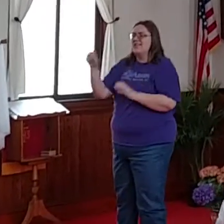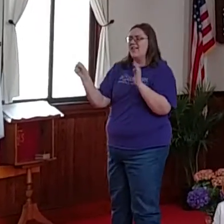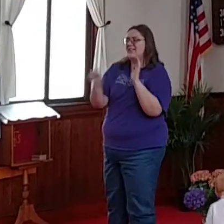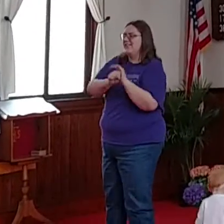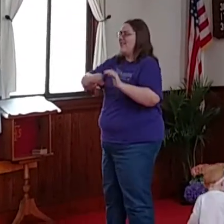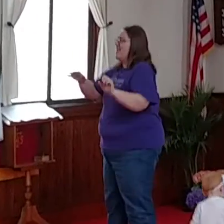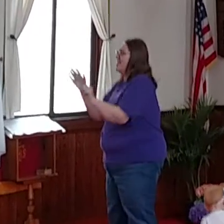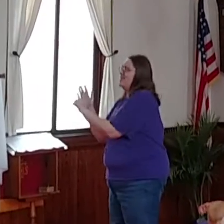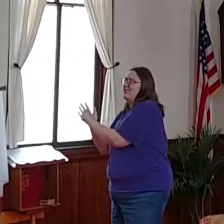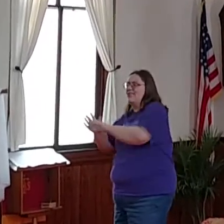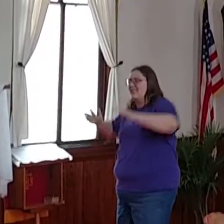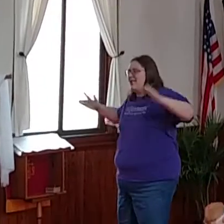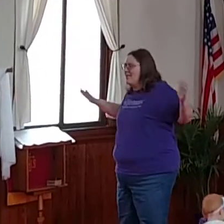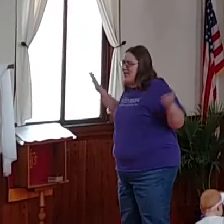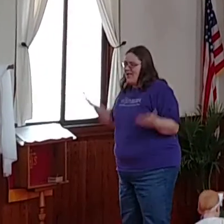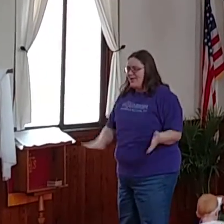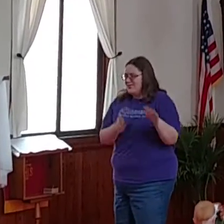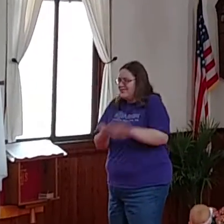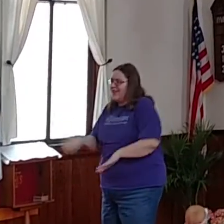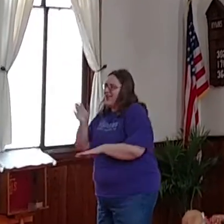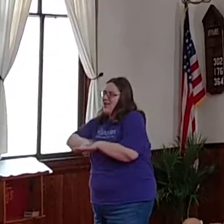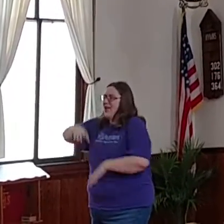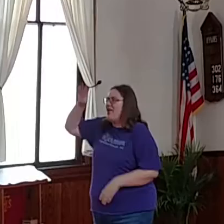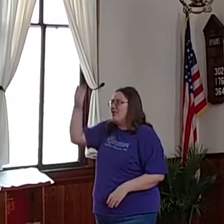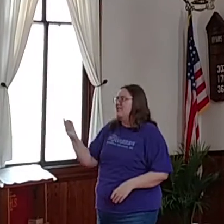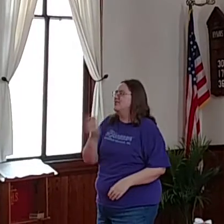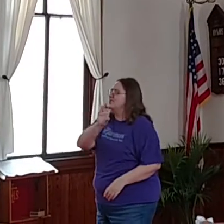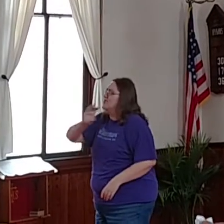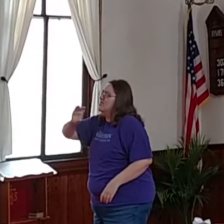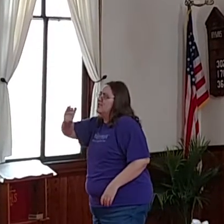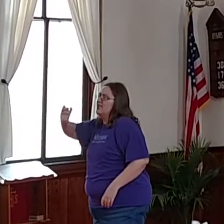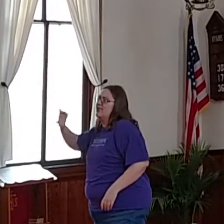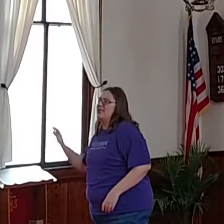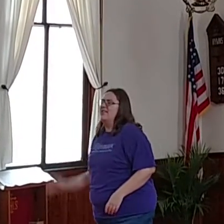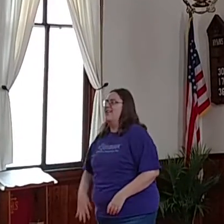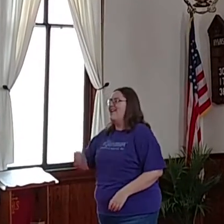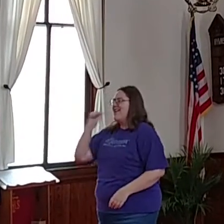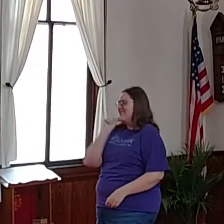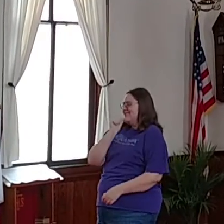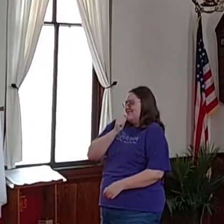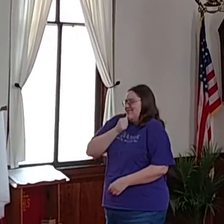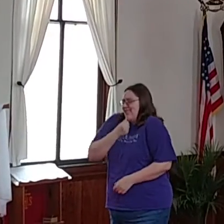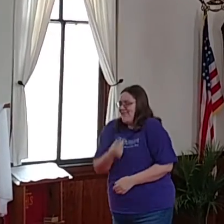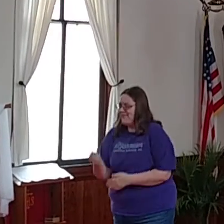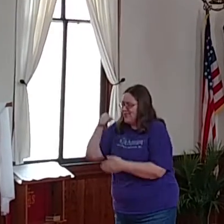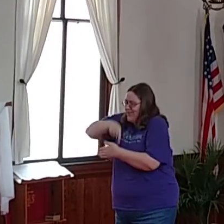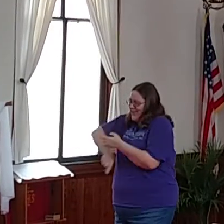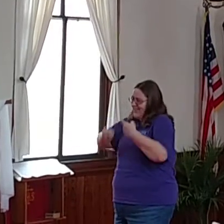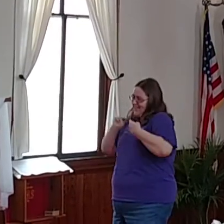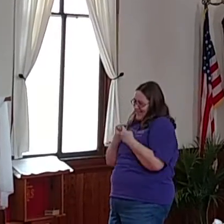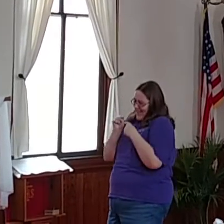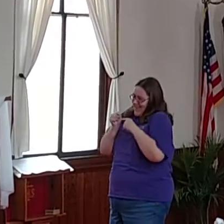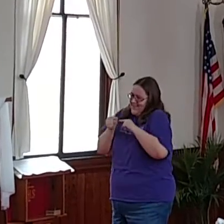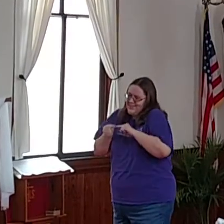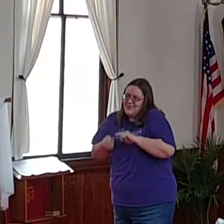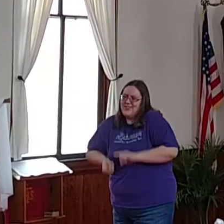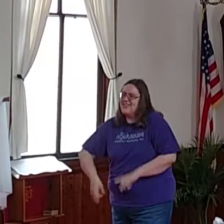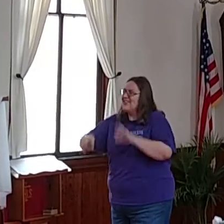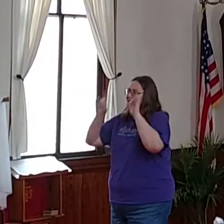they hailed him to die on a tree. Suffering anguish,